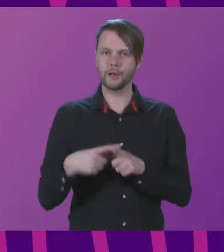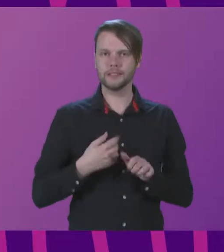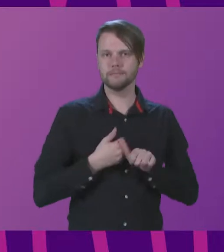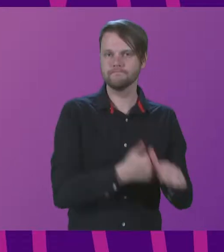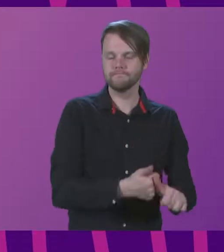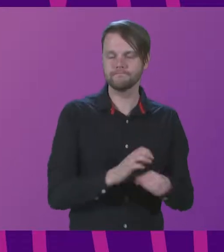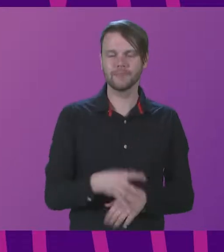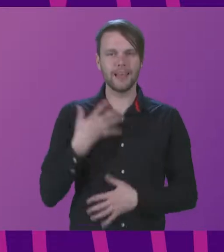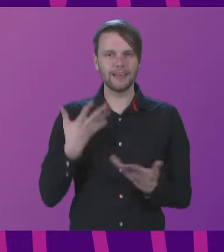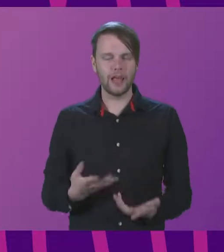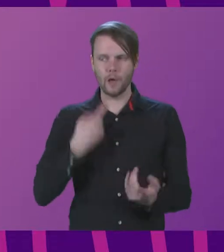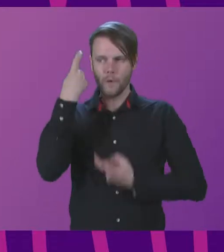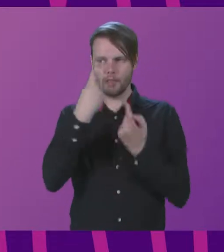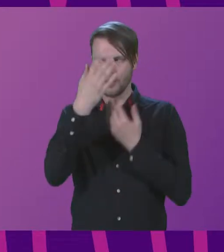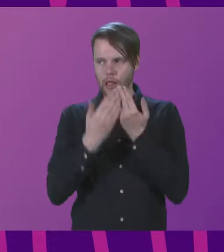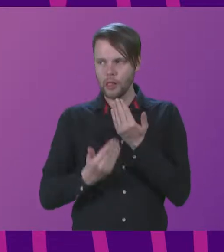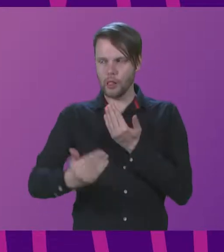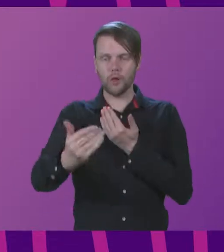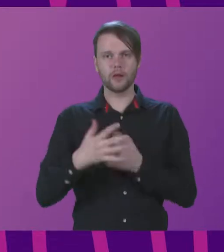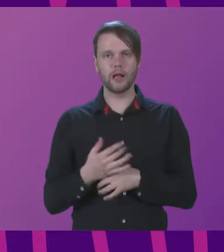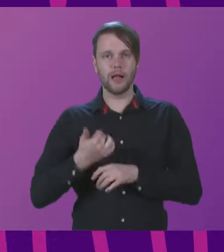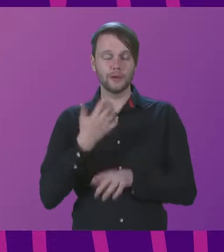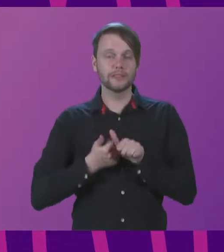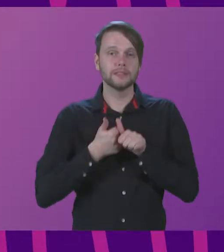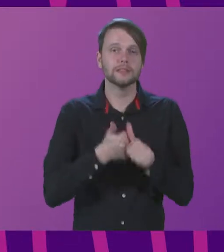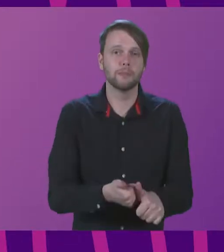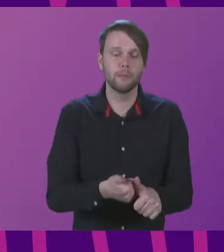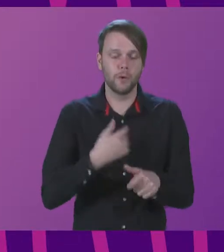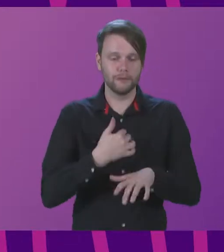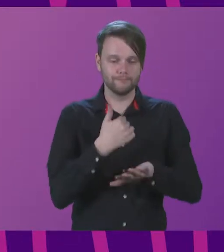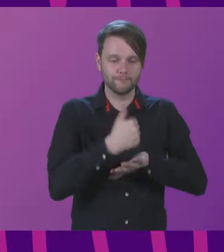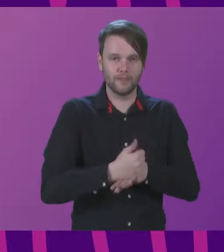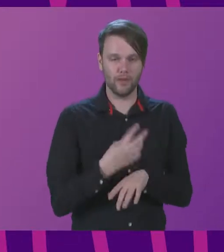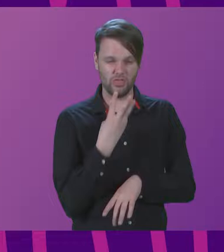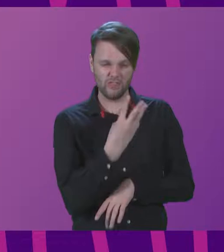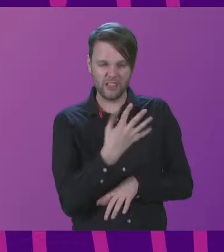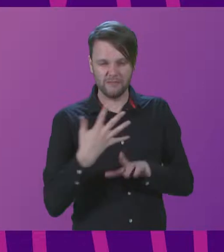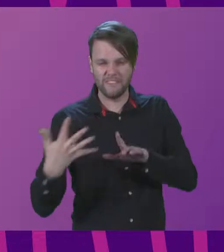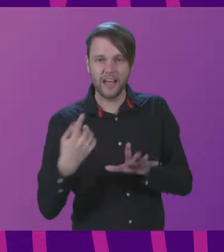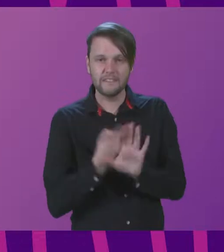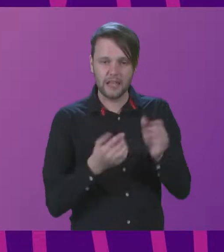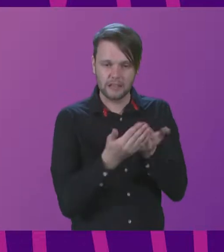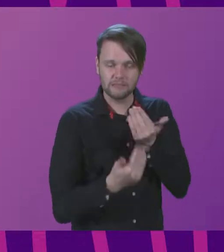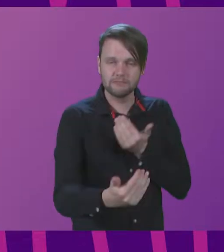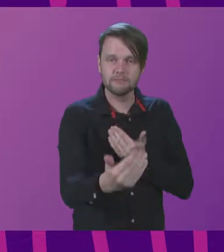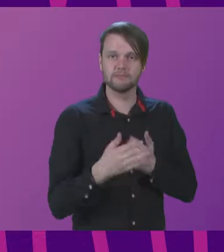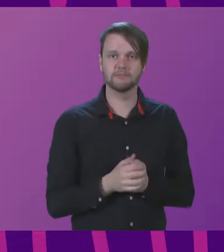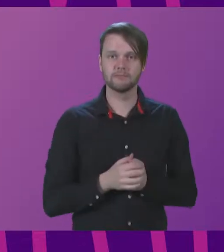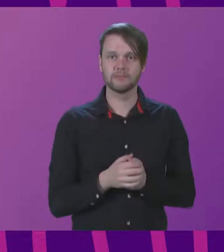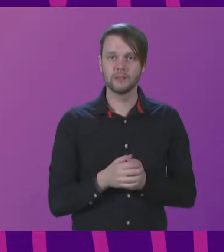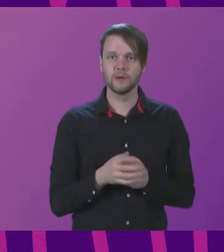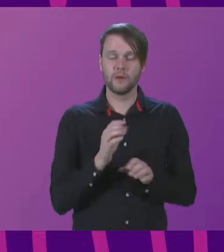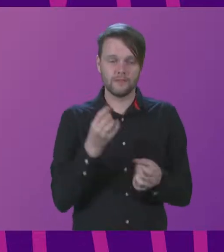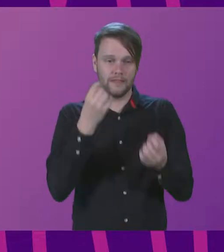Now we should think longer term. How can we support institutions over a period of three to five years? Without forgetting the